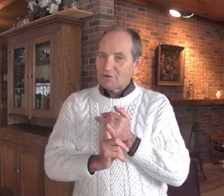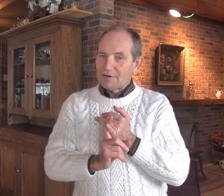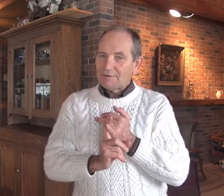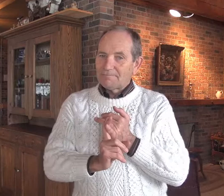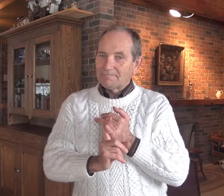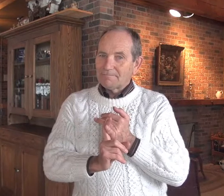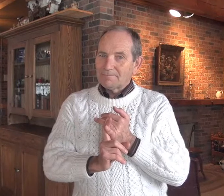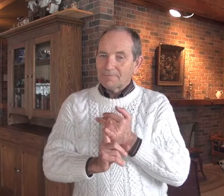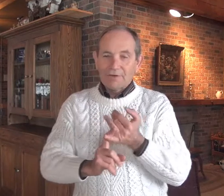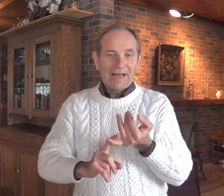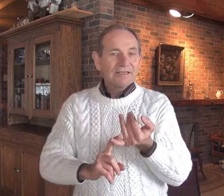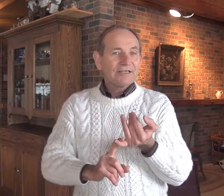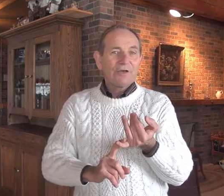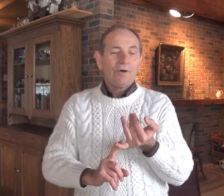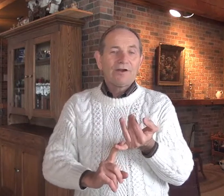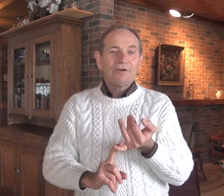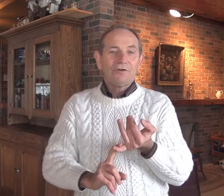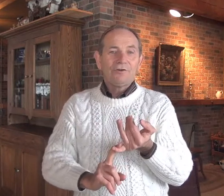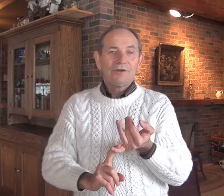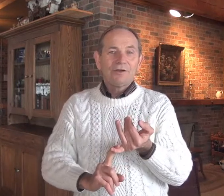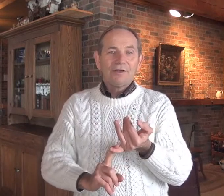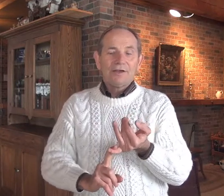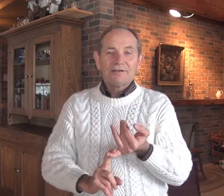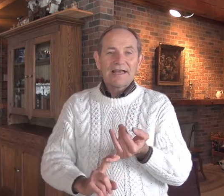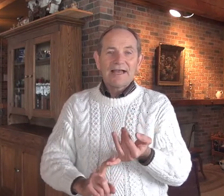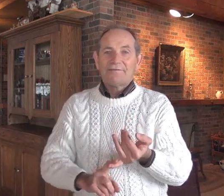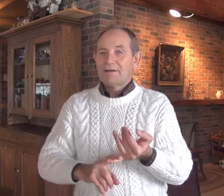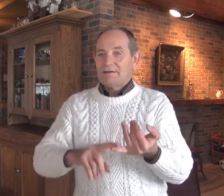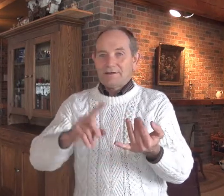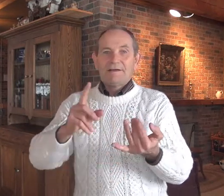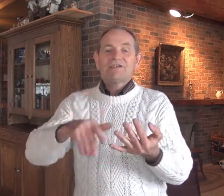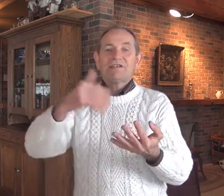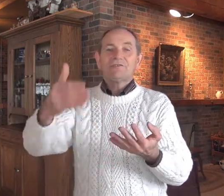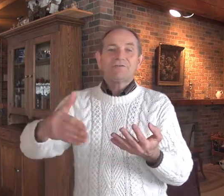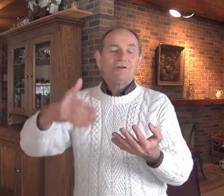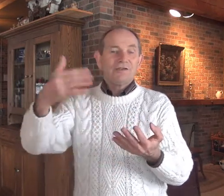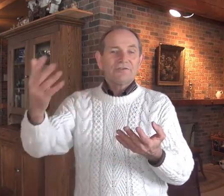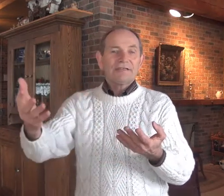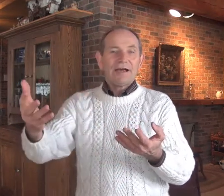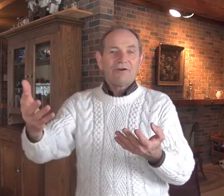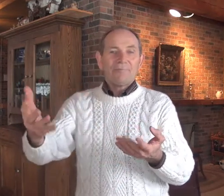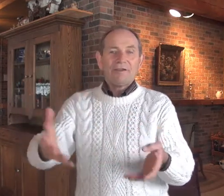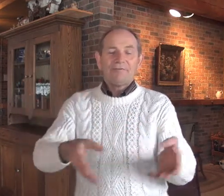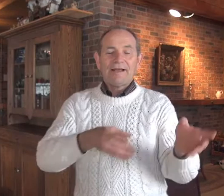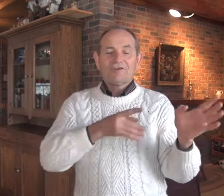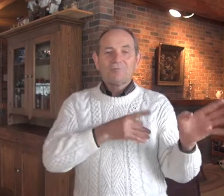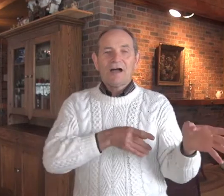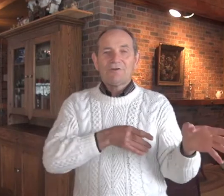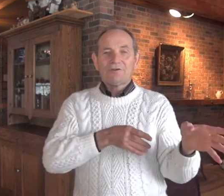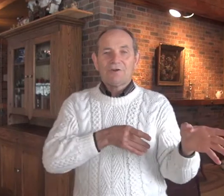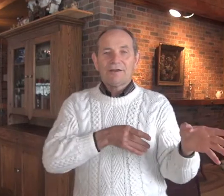attorney. The last thing you want to do is have a sister who lives in town be the financial power of attorney.